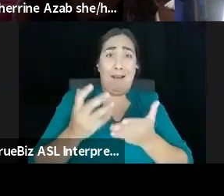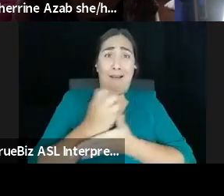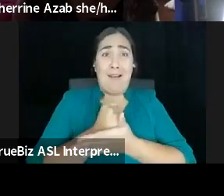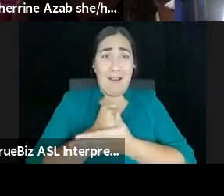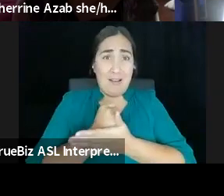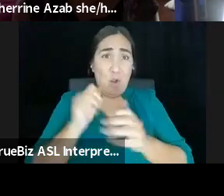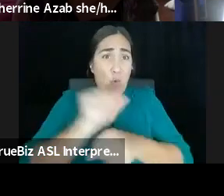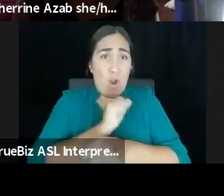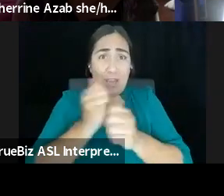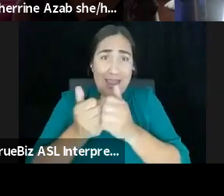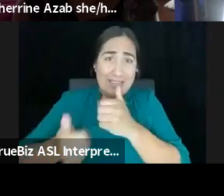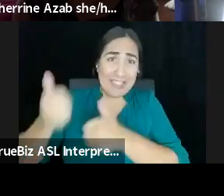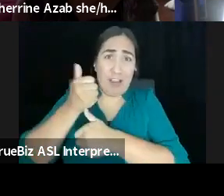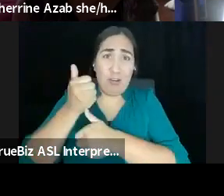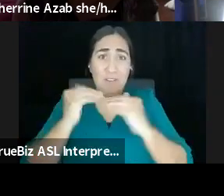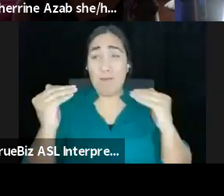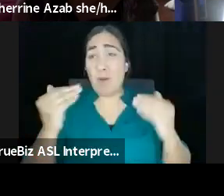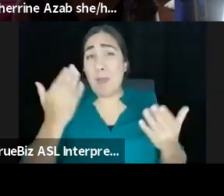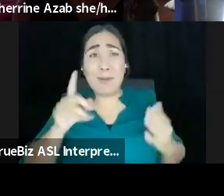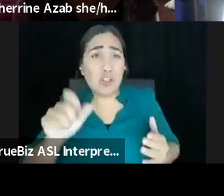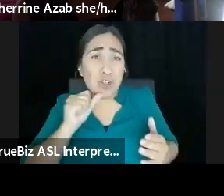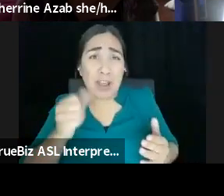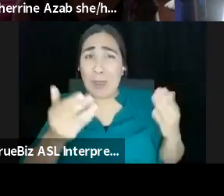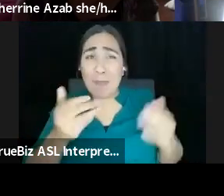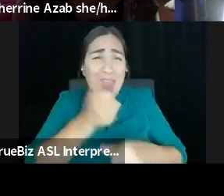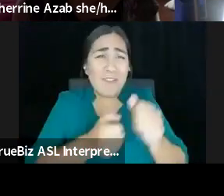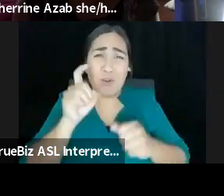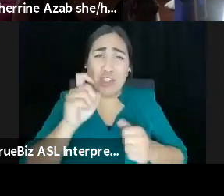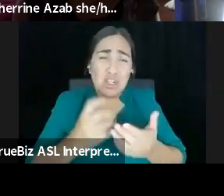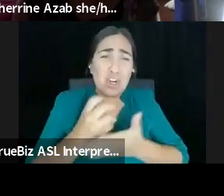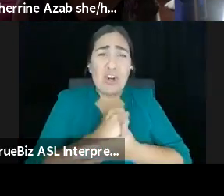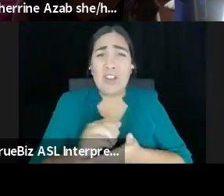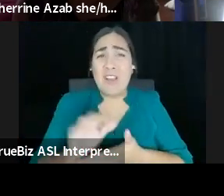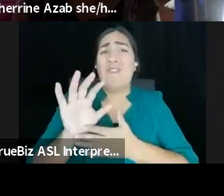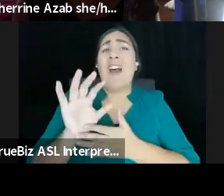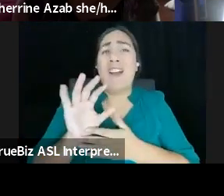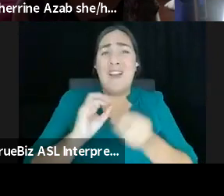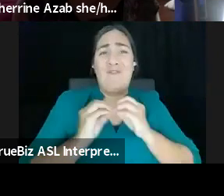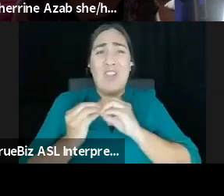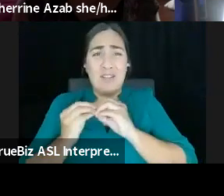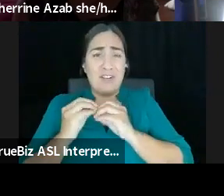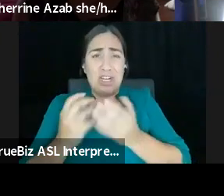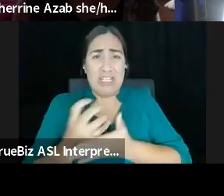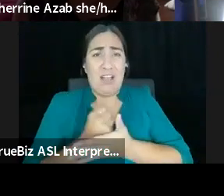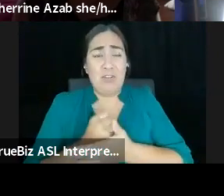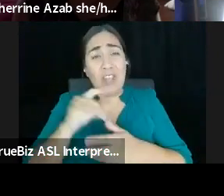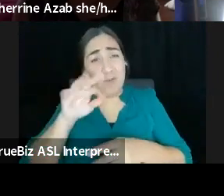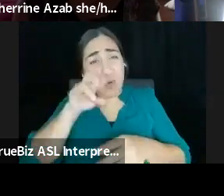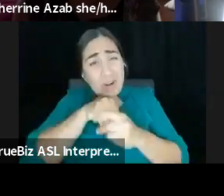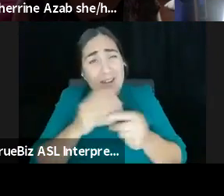everyone should be making five figure salaries. Like if, if someone is in, if you aren't in a position to, if you have some amount of power